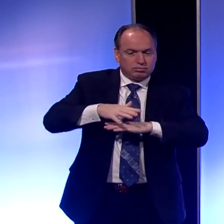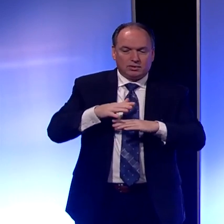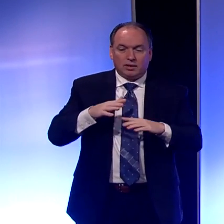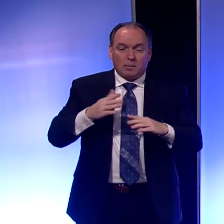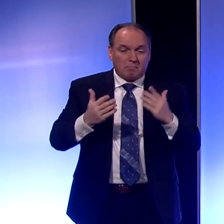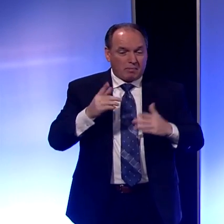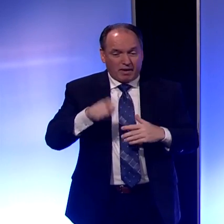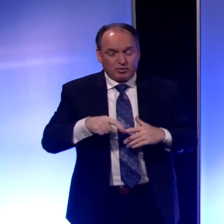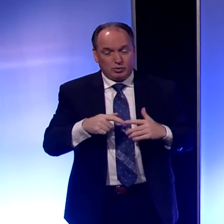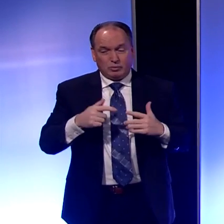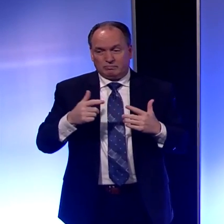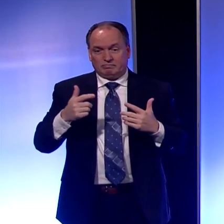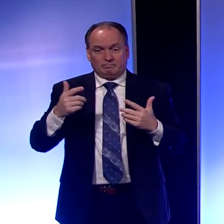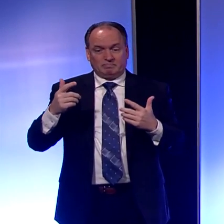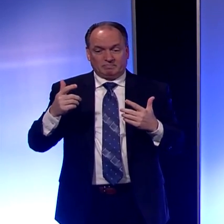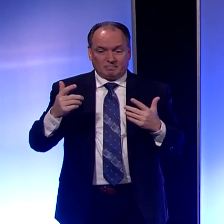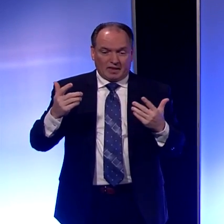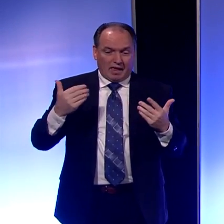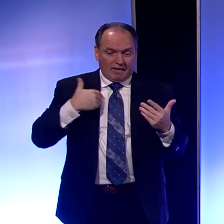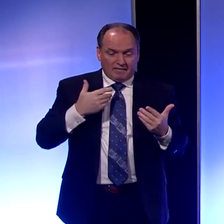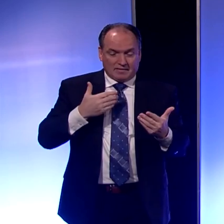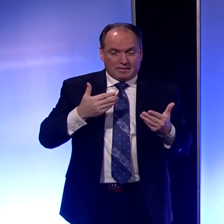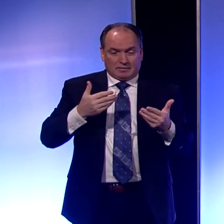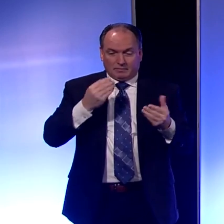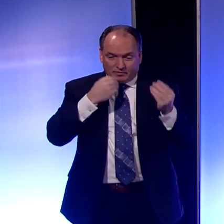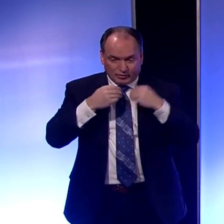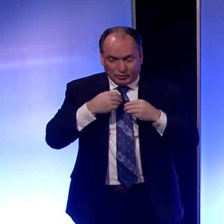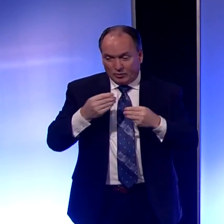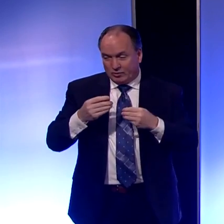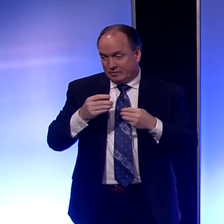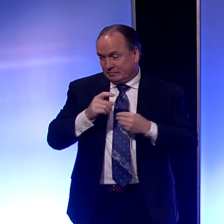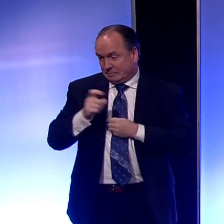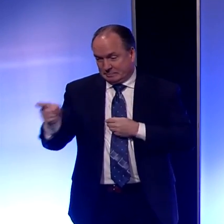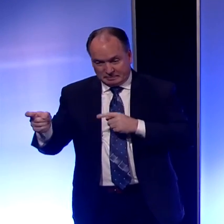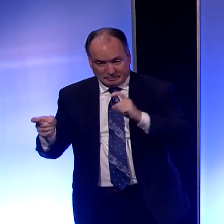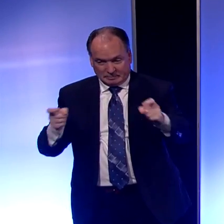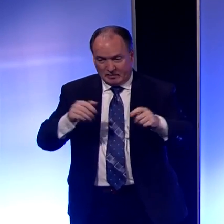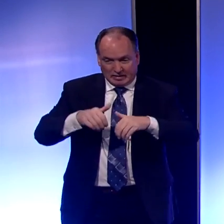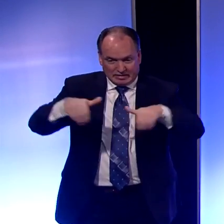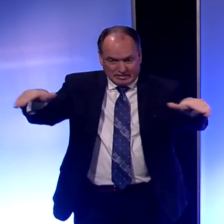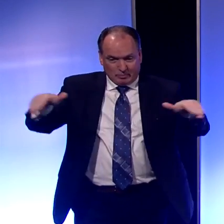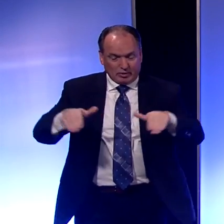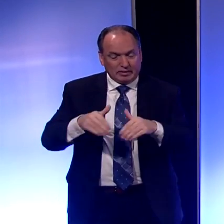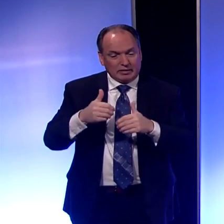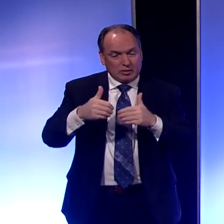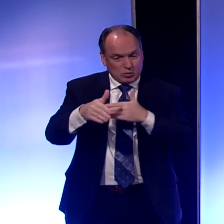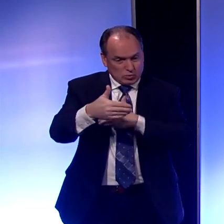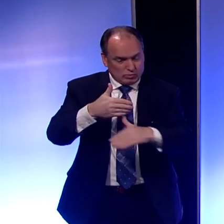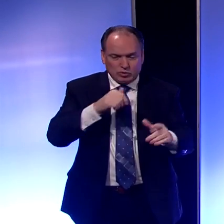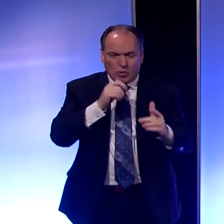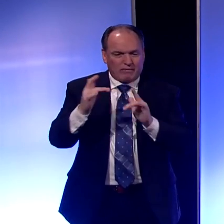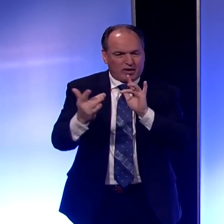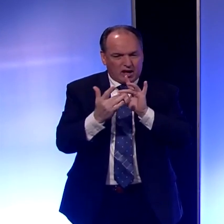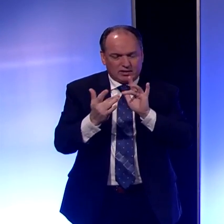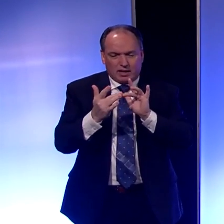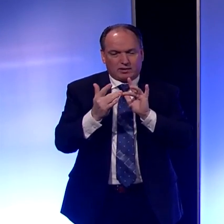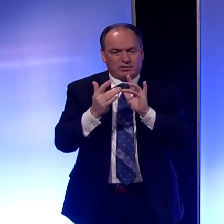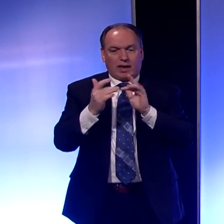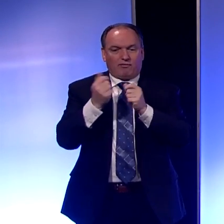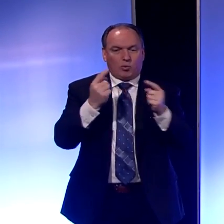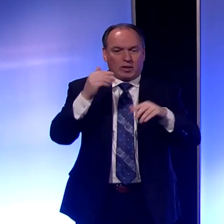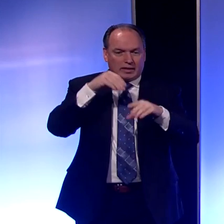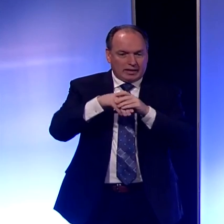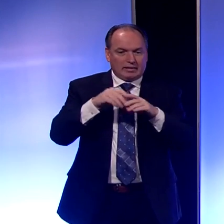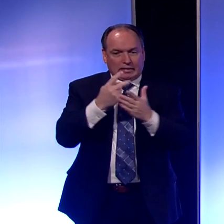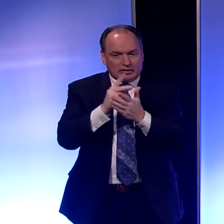have to have meals delivered to that part of the house where you're at from the others in your house so that you don't have that contact. You don't want to have everyone